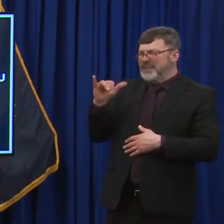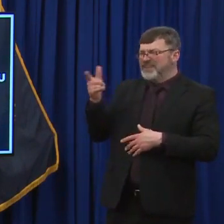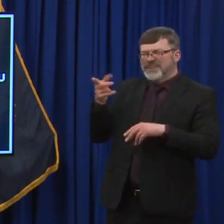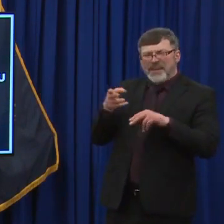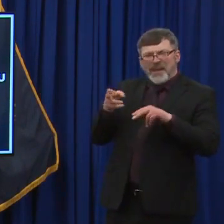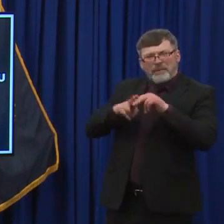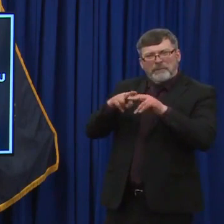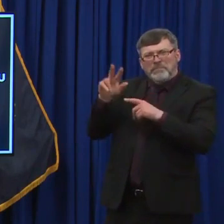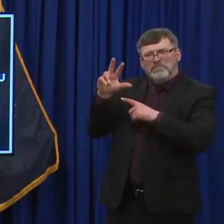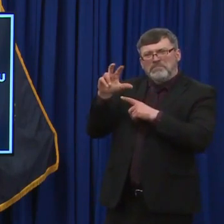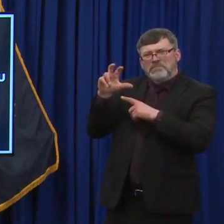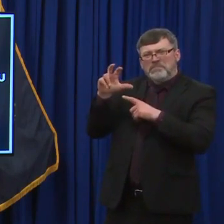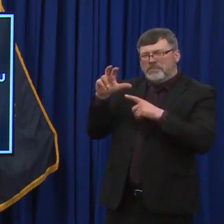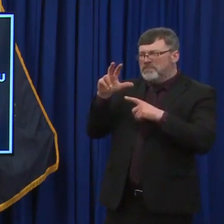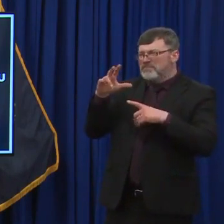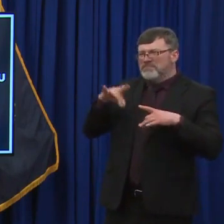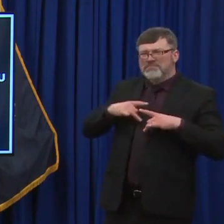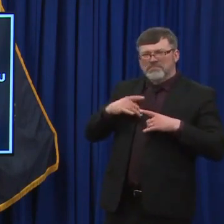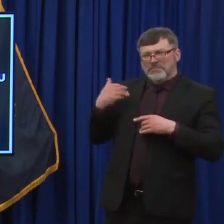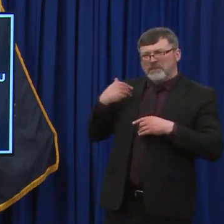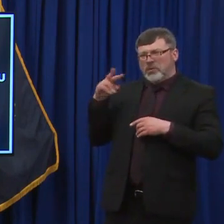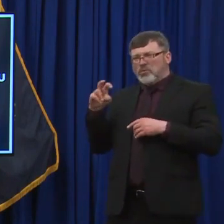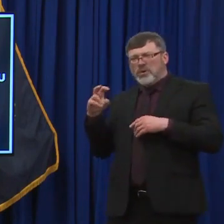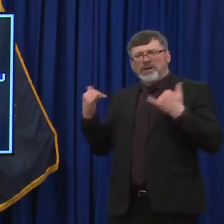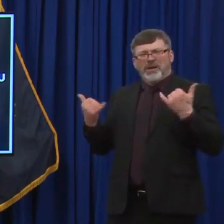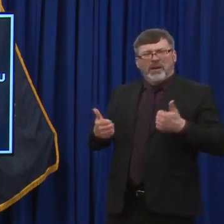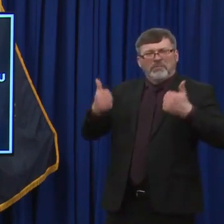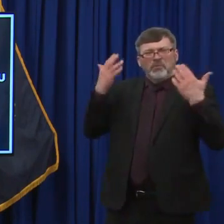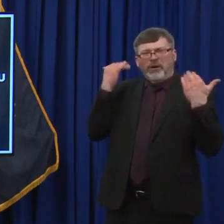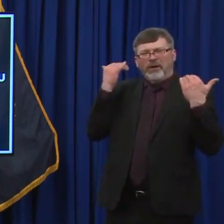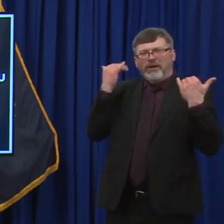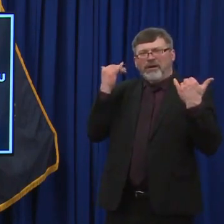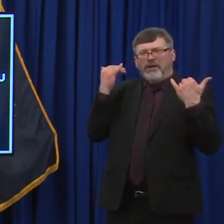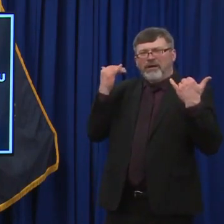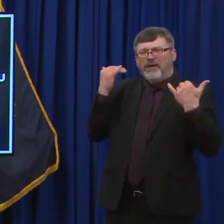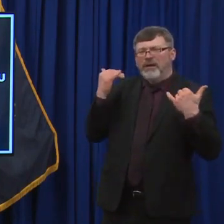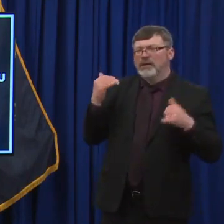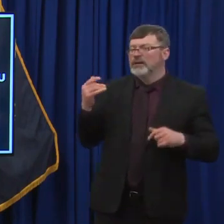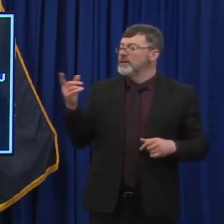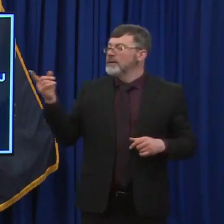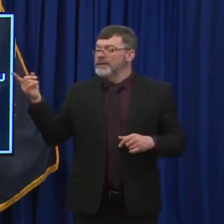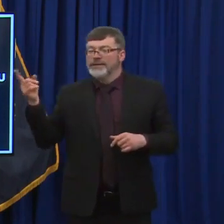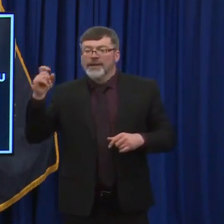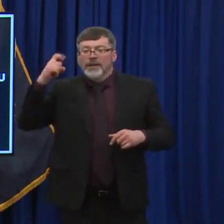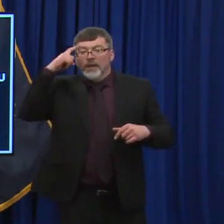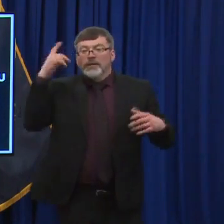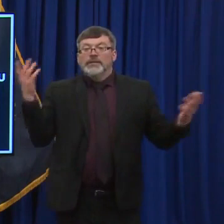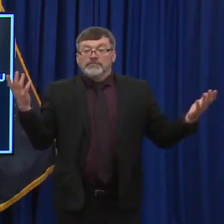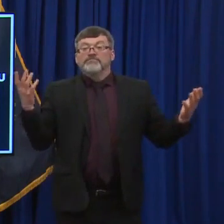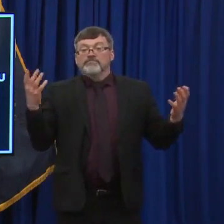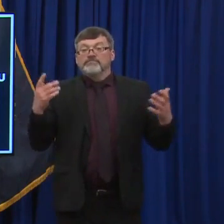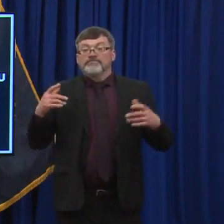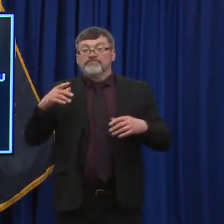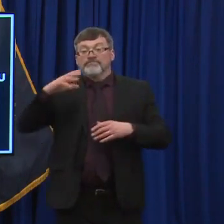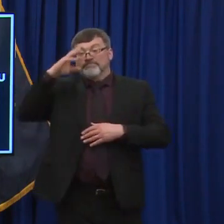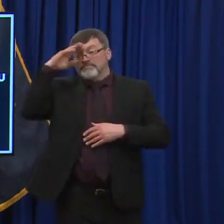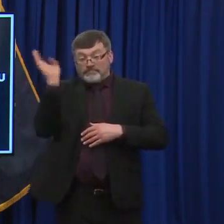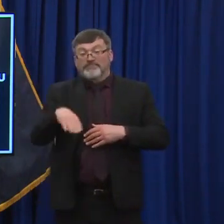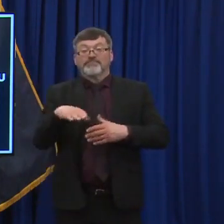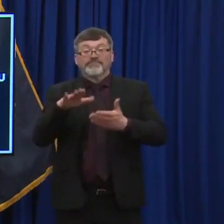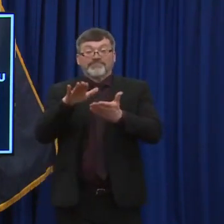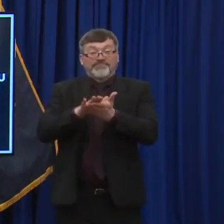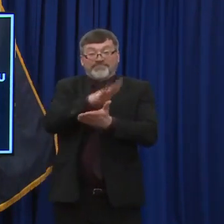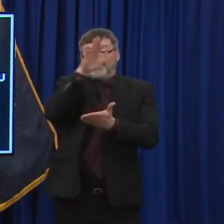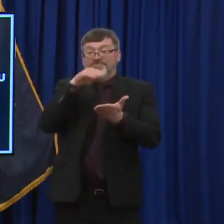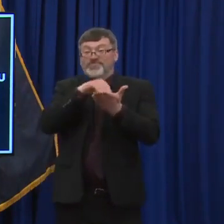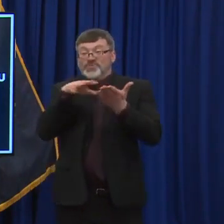I mean, I think we've seen for the last couple weeks, especially in kind of that younger population, whether it's colleges or those